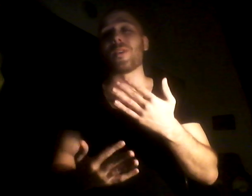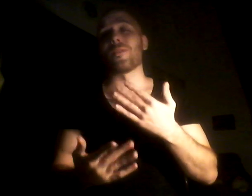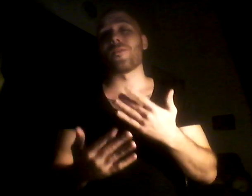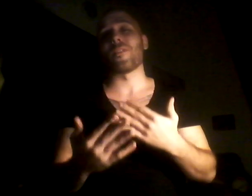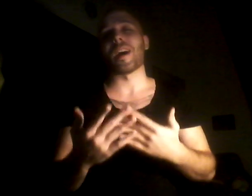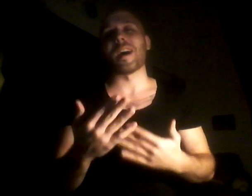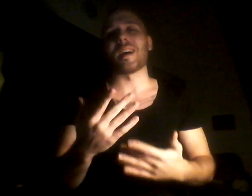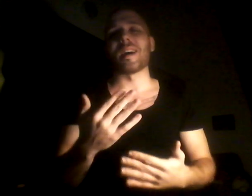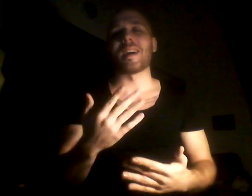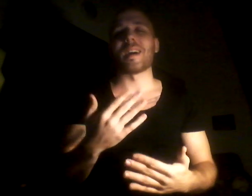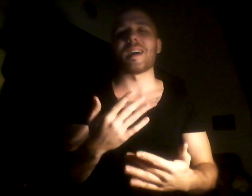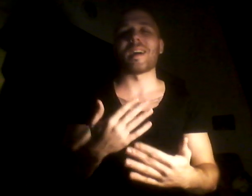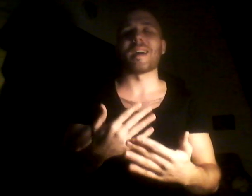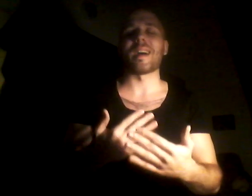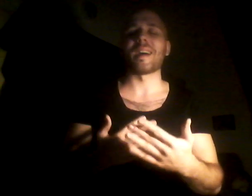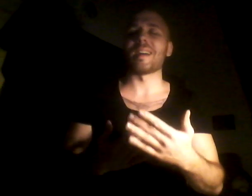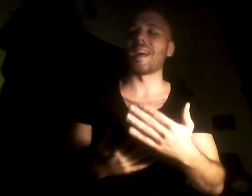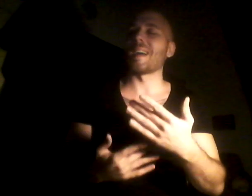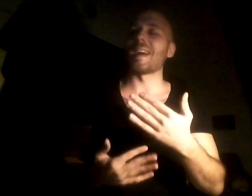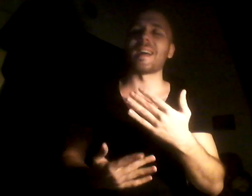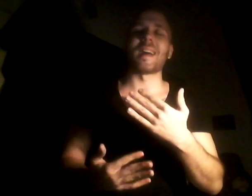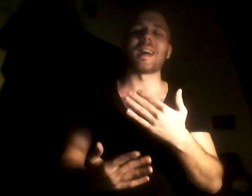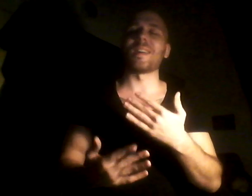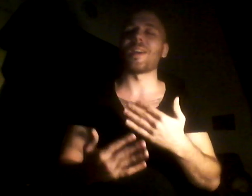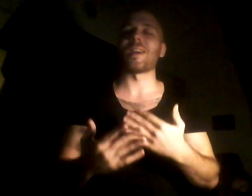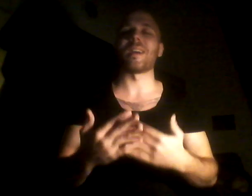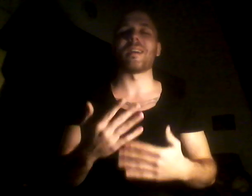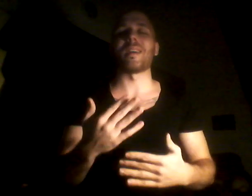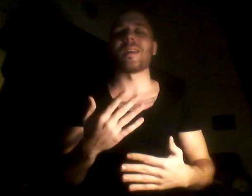fire Fire on fire Amen.